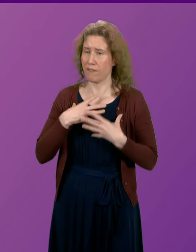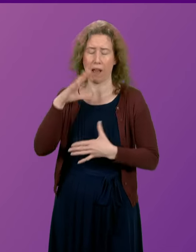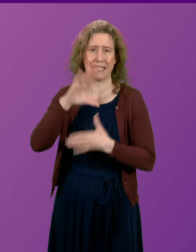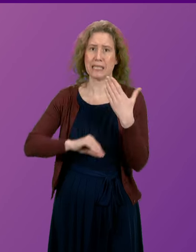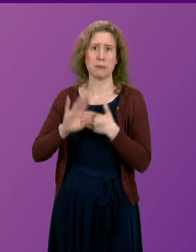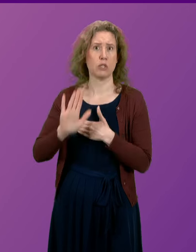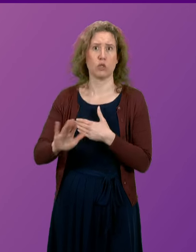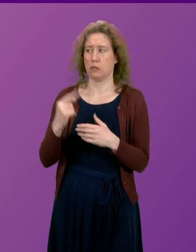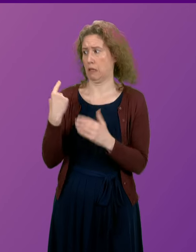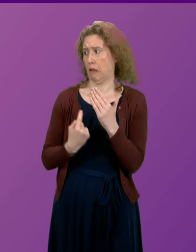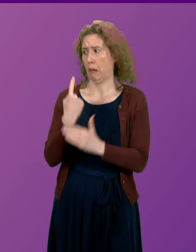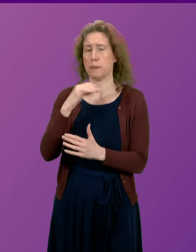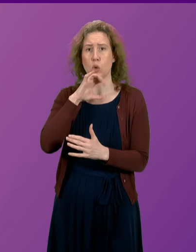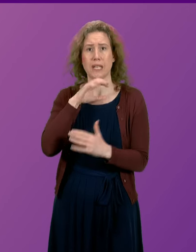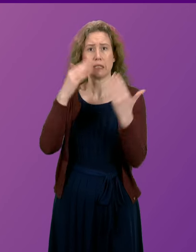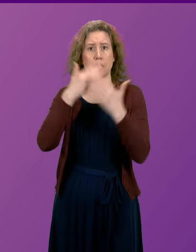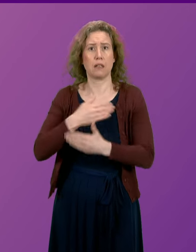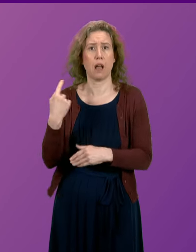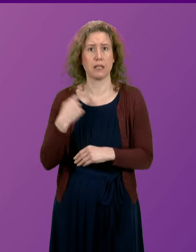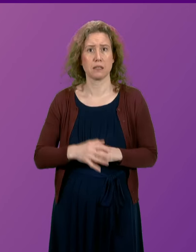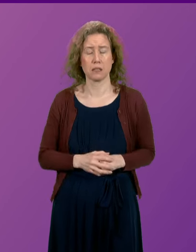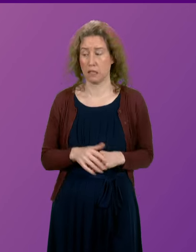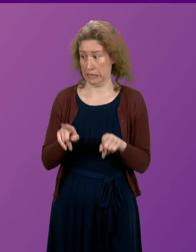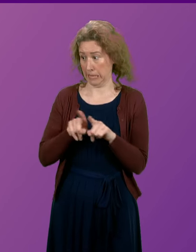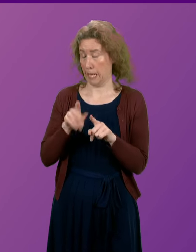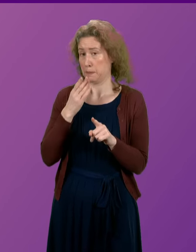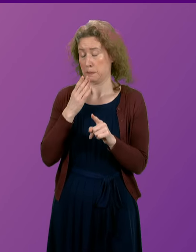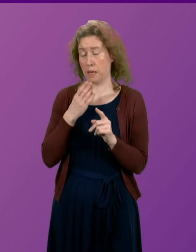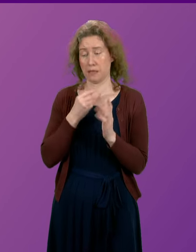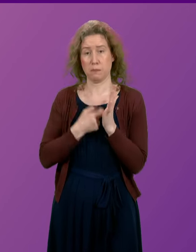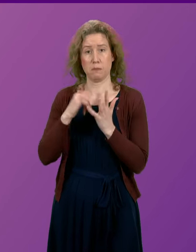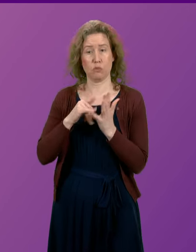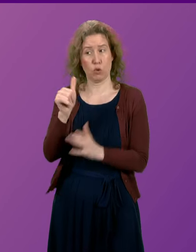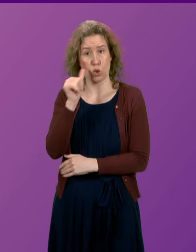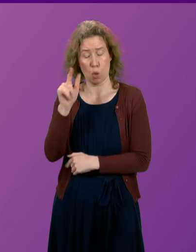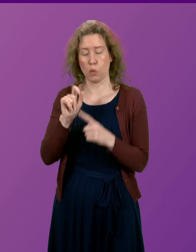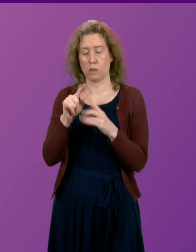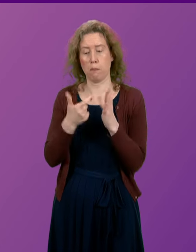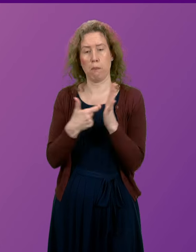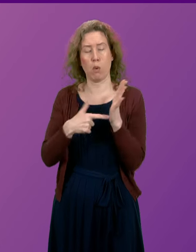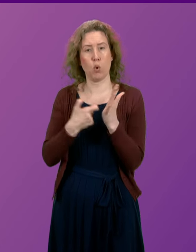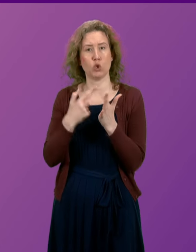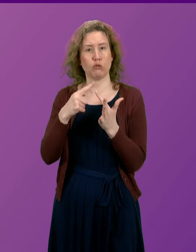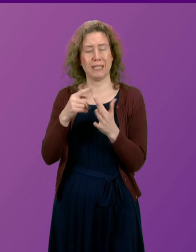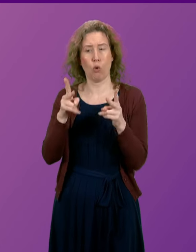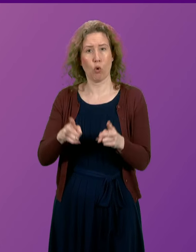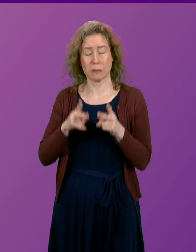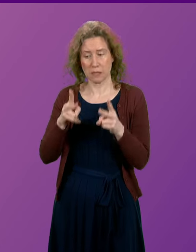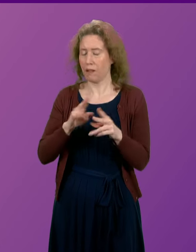experience that she had on Saturday night. As Mr Ross will be aware, Portree Hospital is not